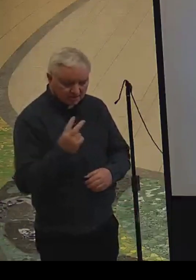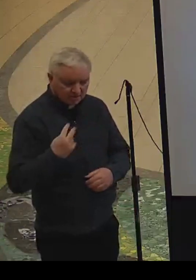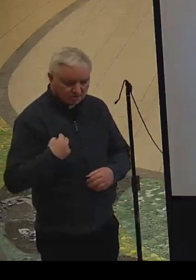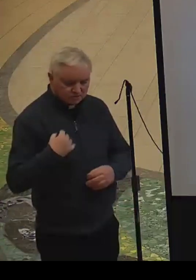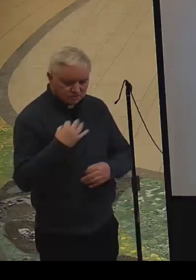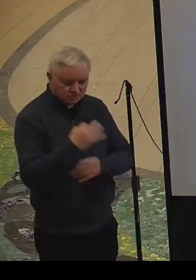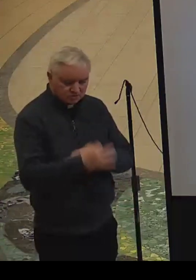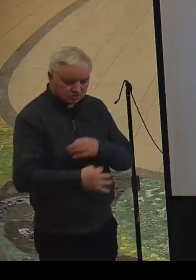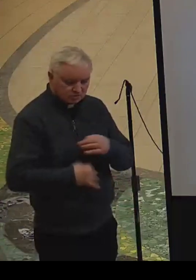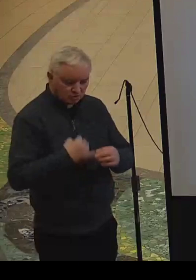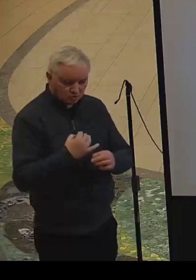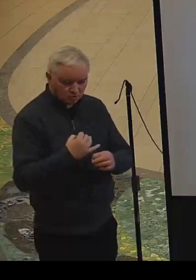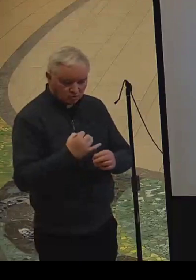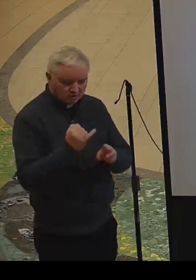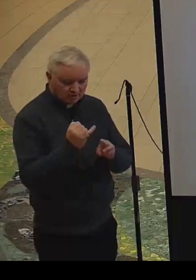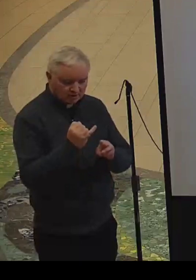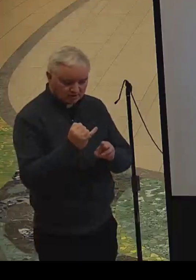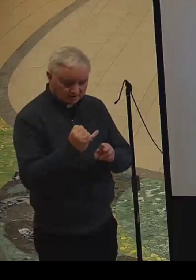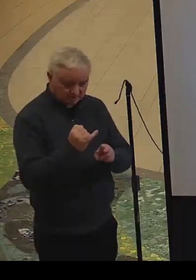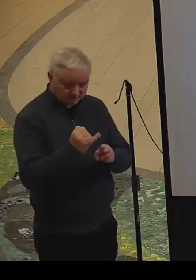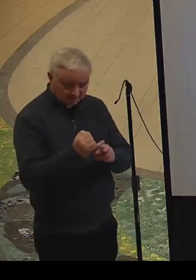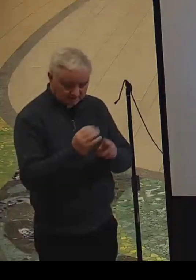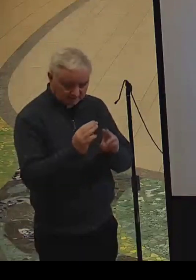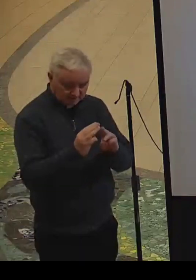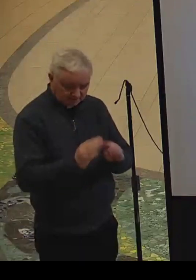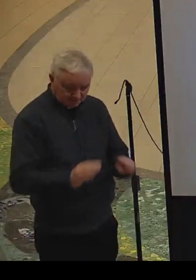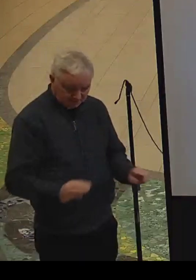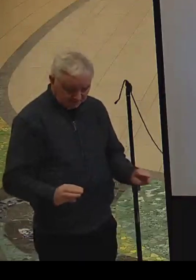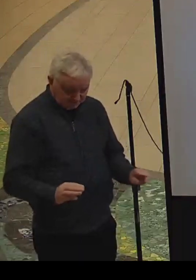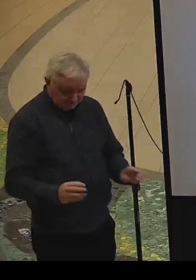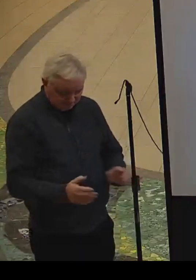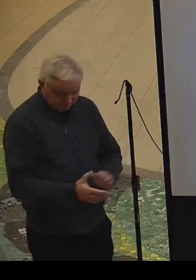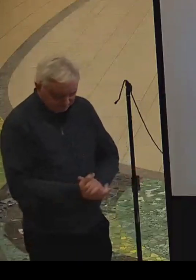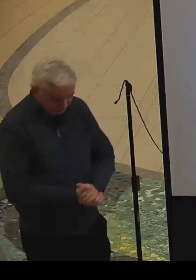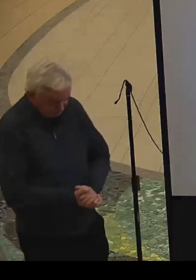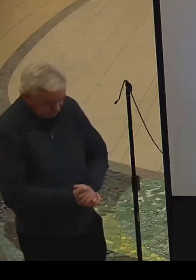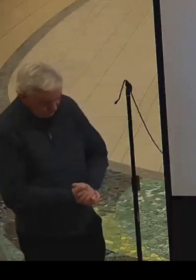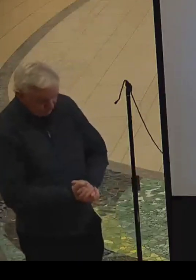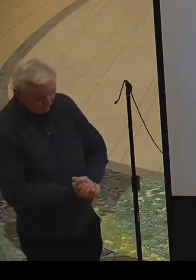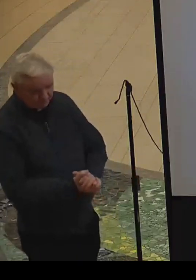Let us go in peace.